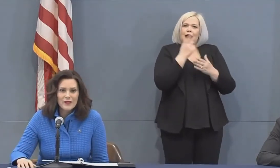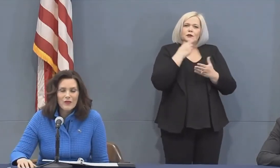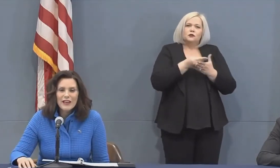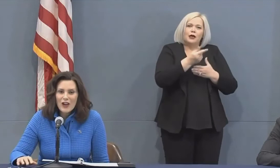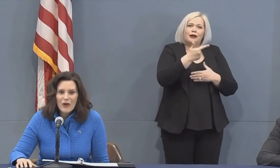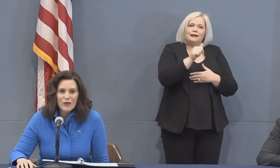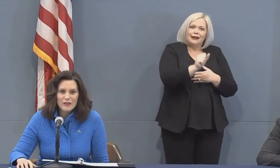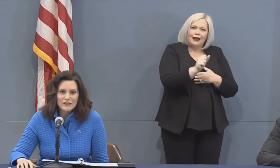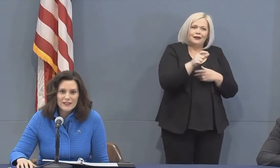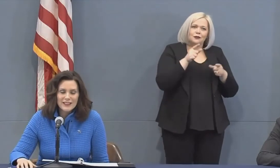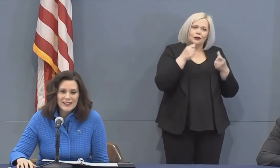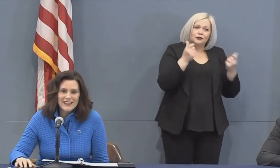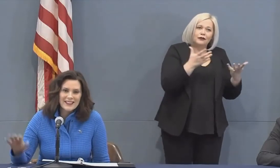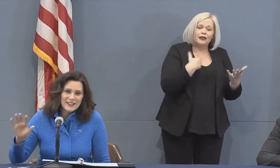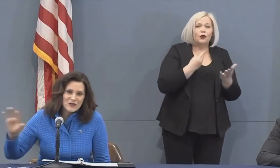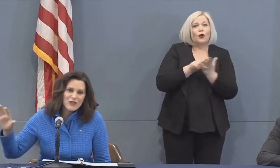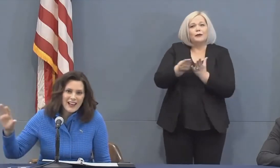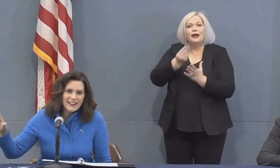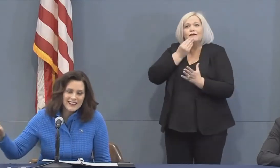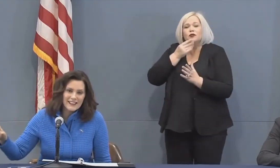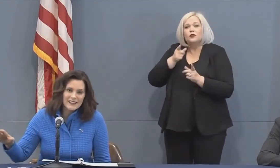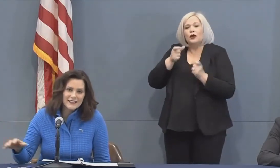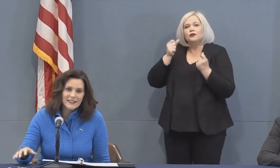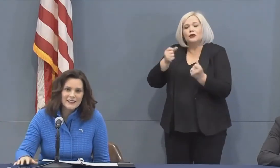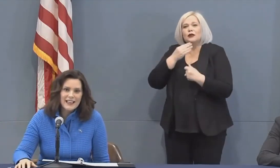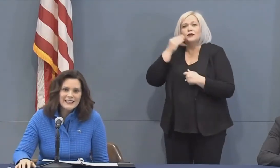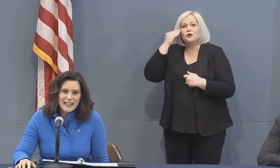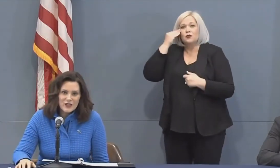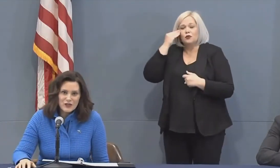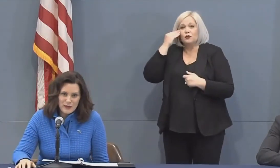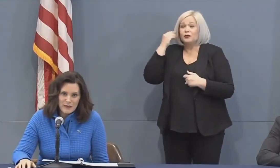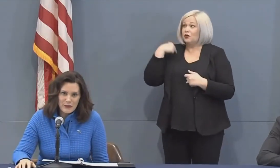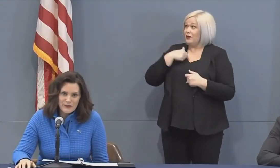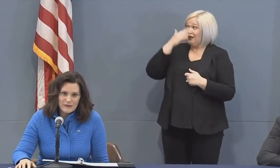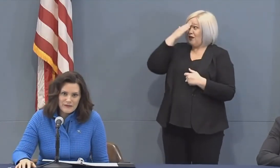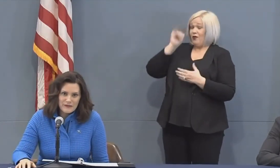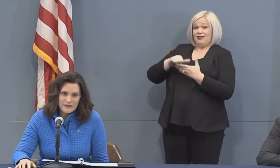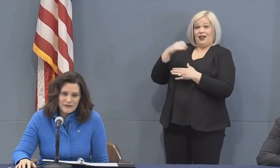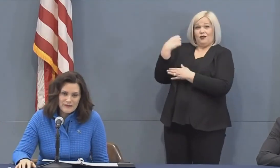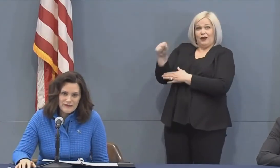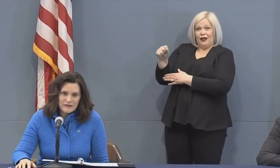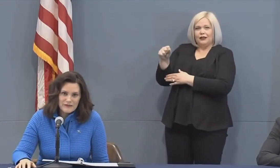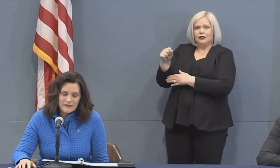we know that this rally endangered people.